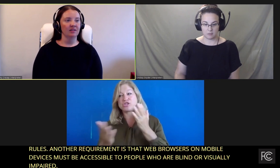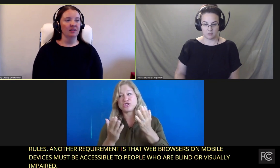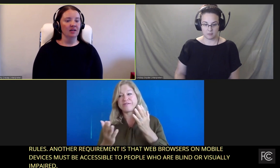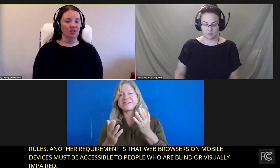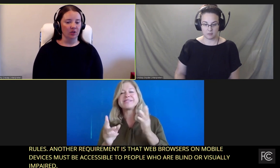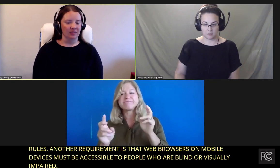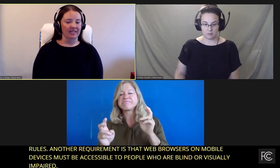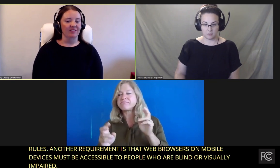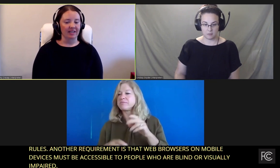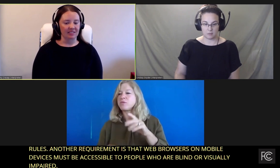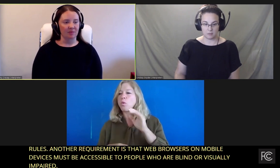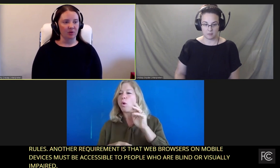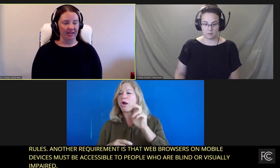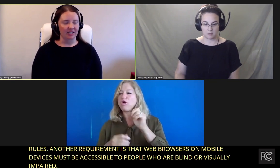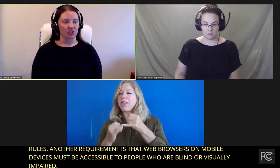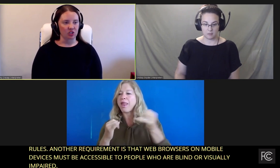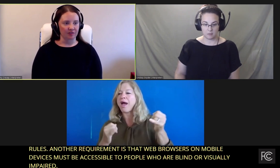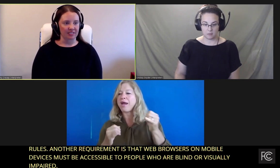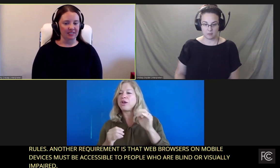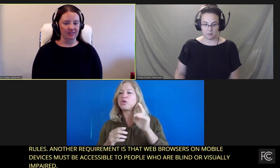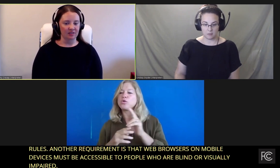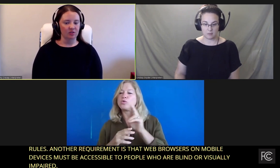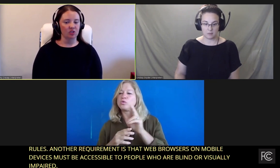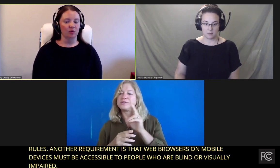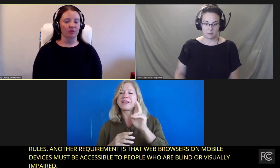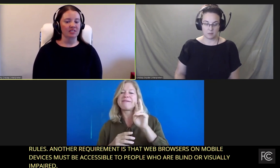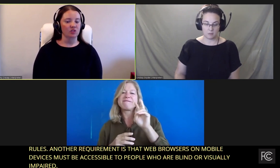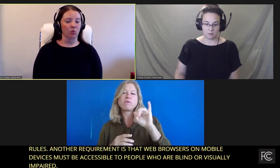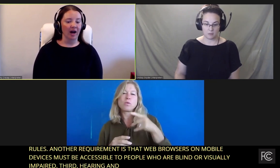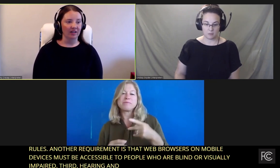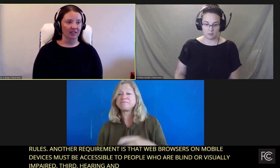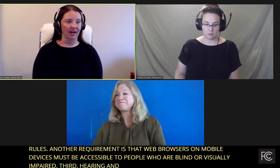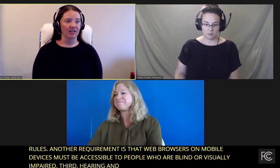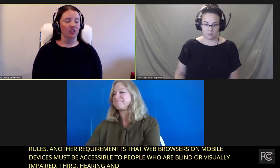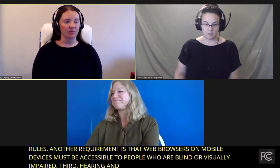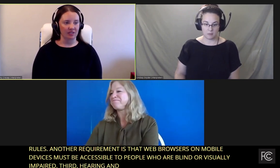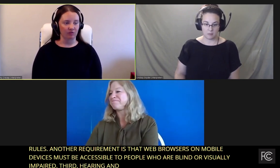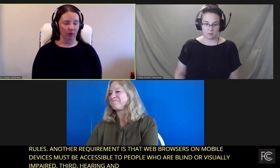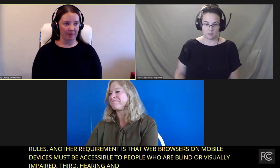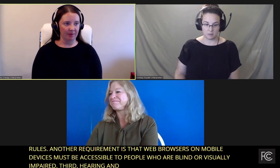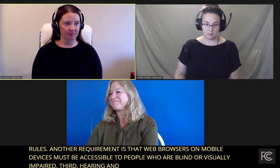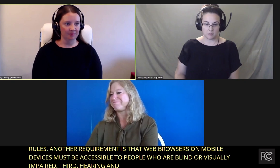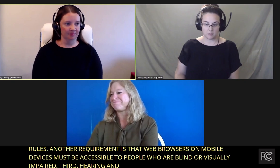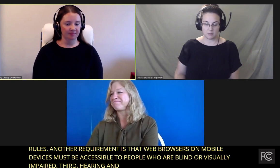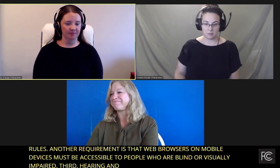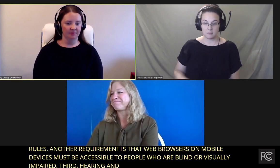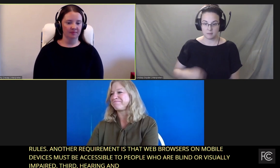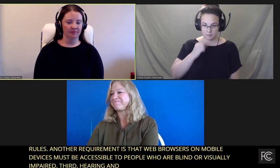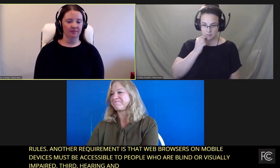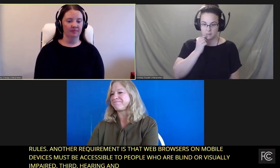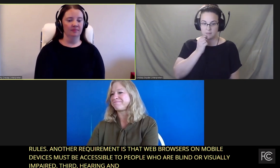using advanced communication services. So for instance, Wireline using VoIP.